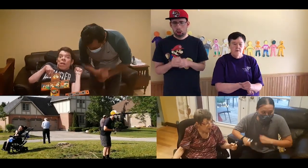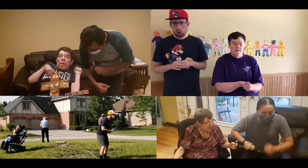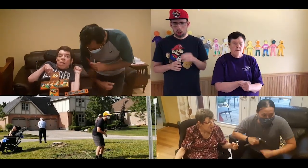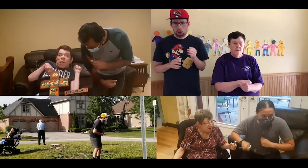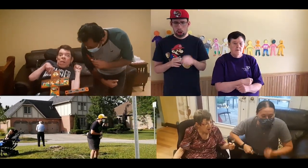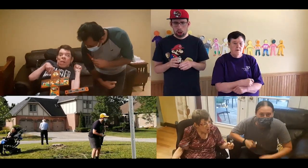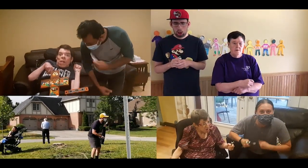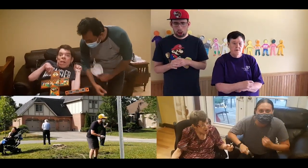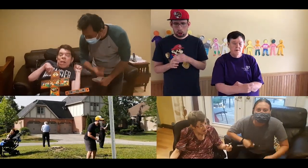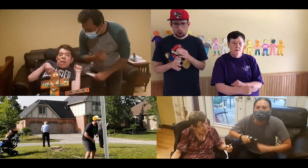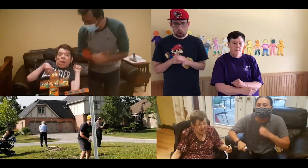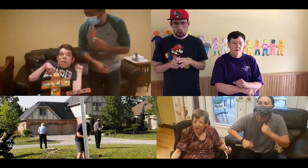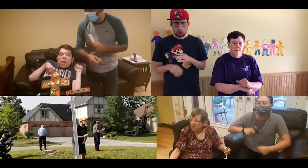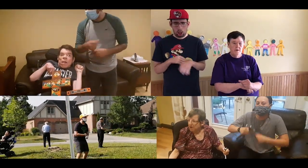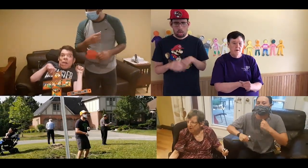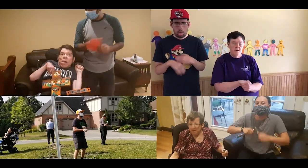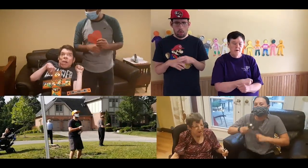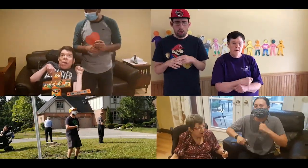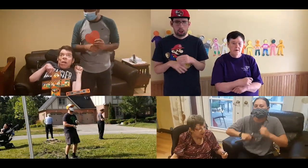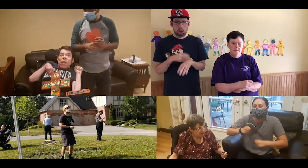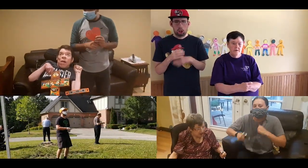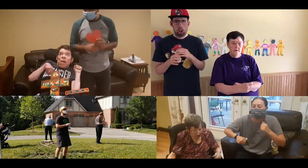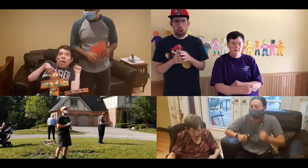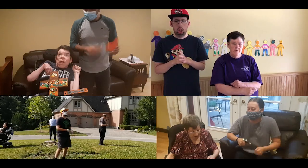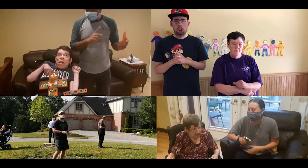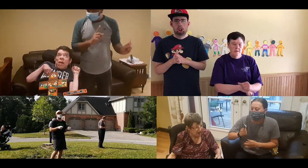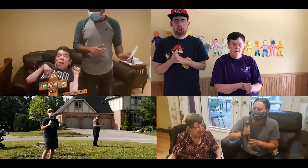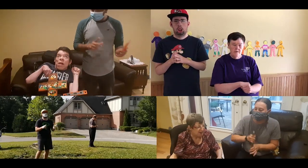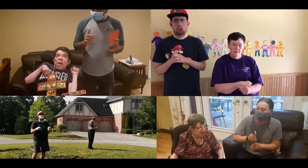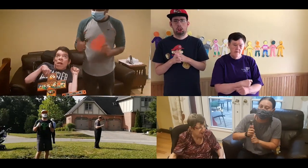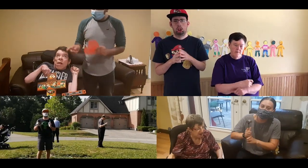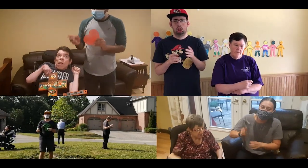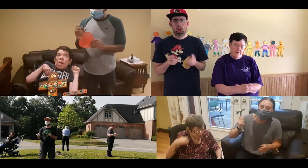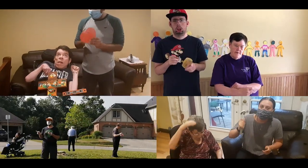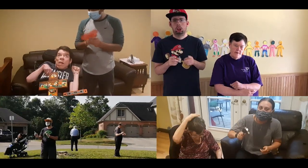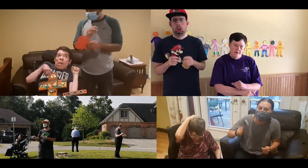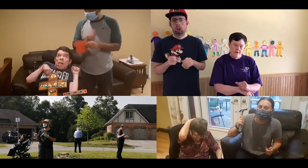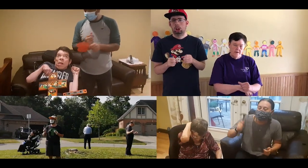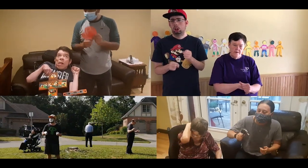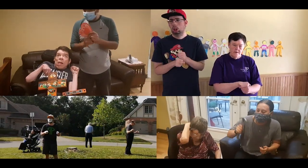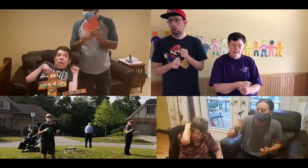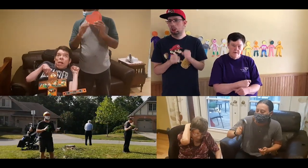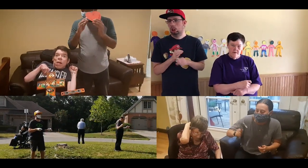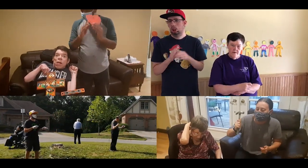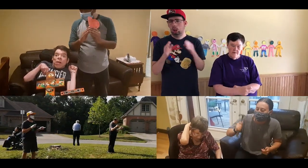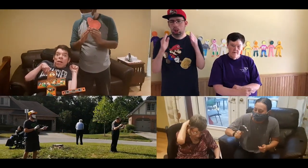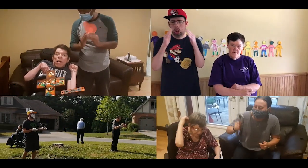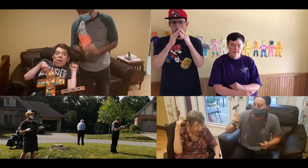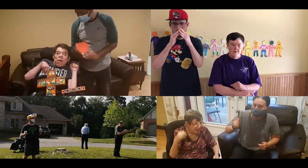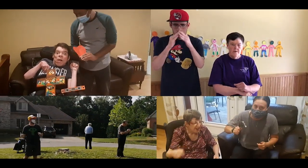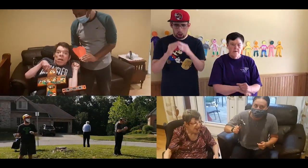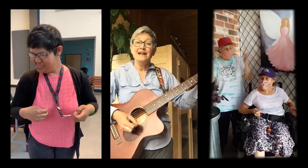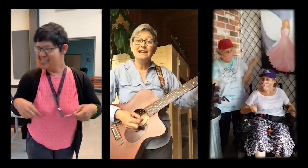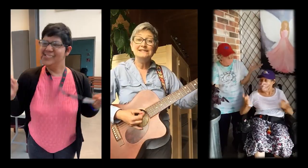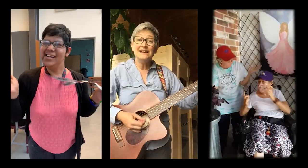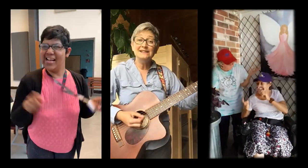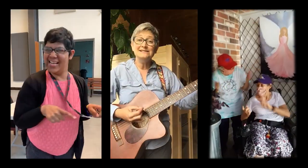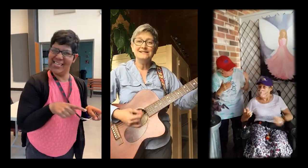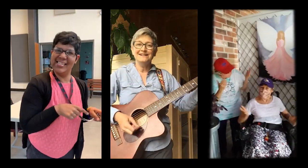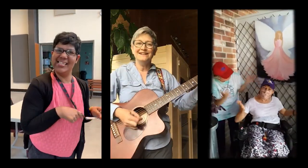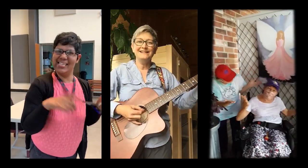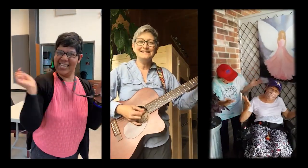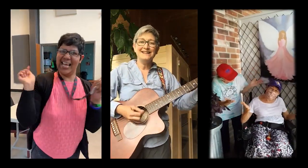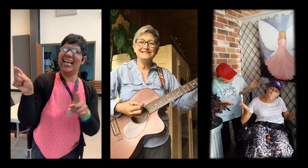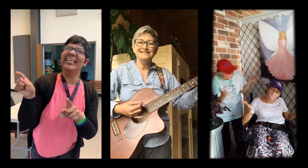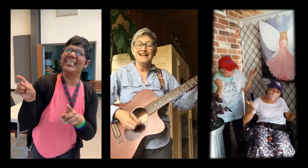Rollin' over the ocean, rollin' over the sea Go and do your art to build community It's